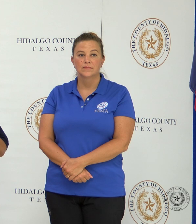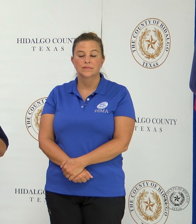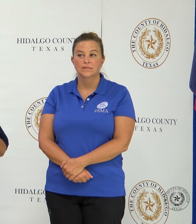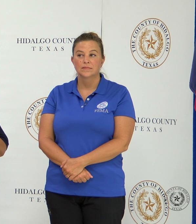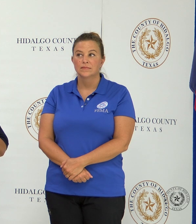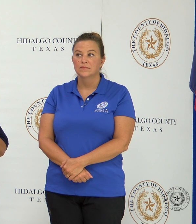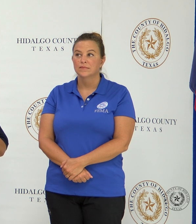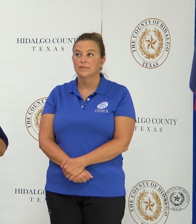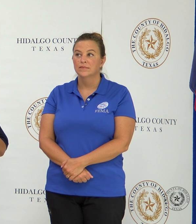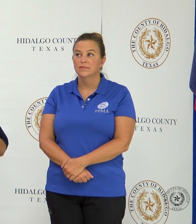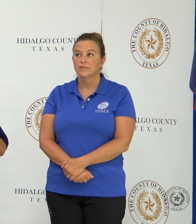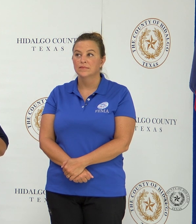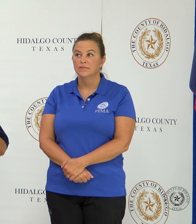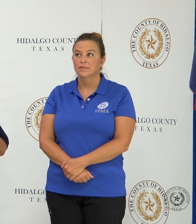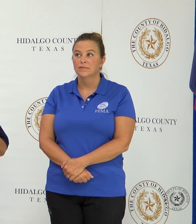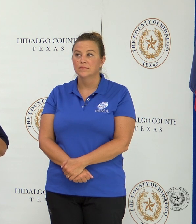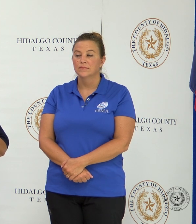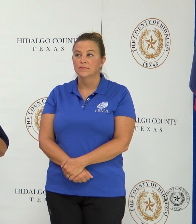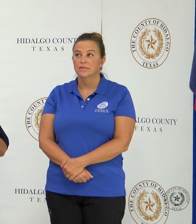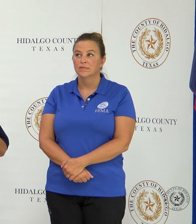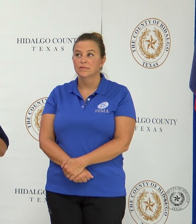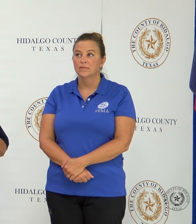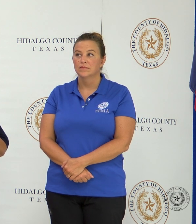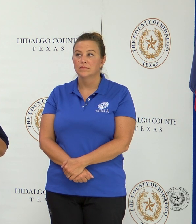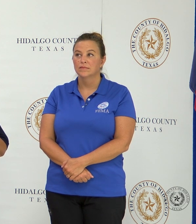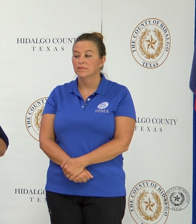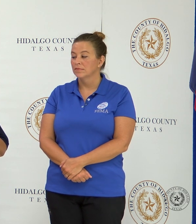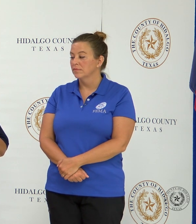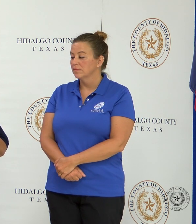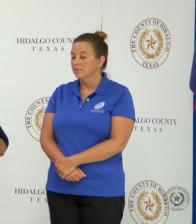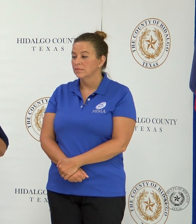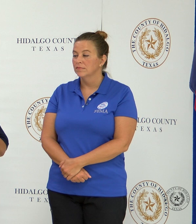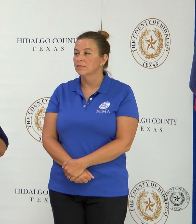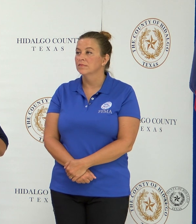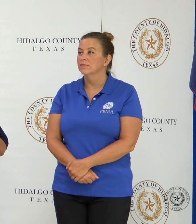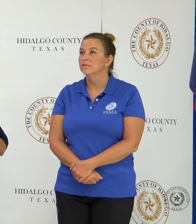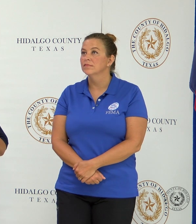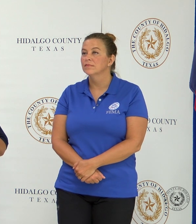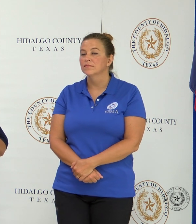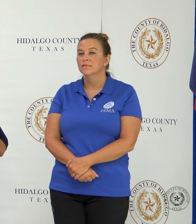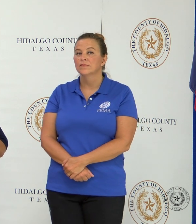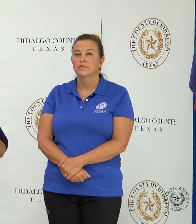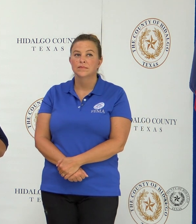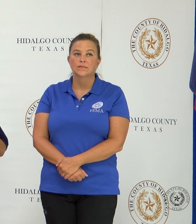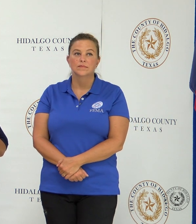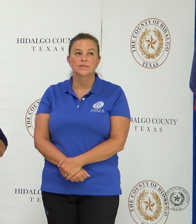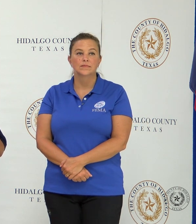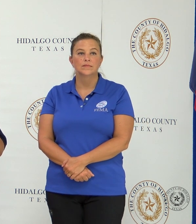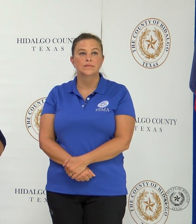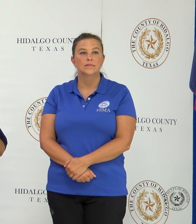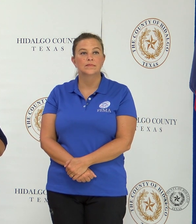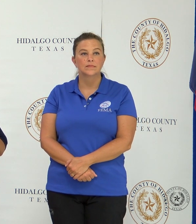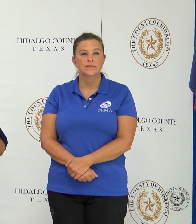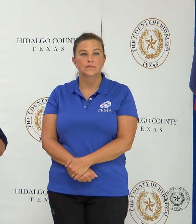are in all the state of Texas. And let us know, if you have any questions, you can always call